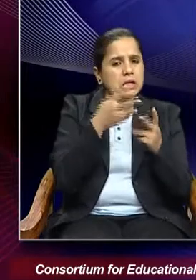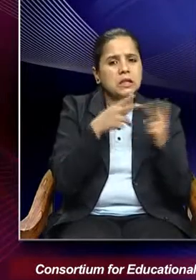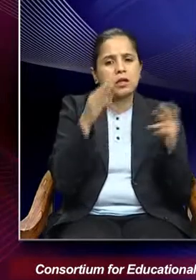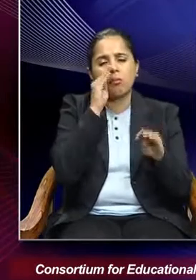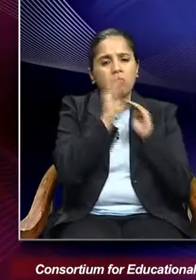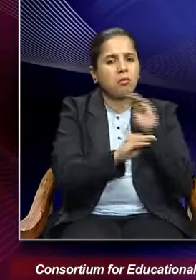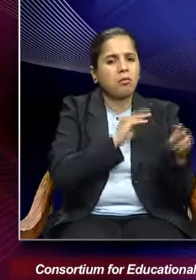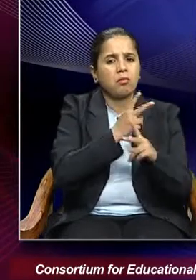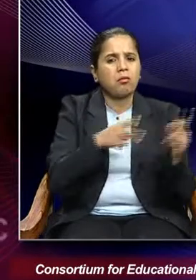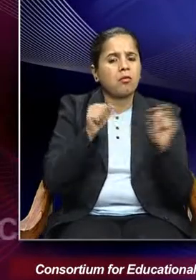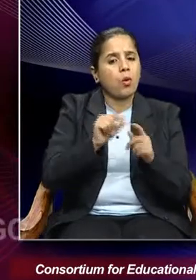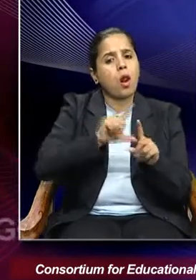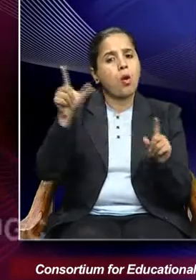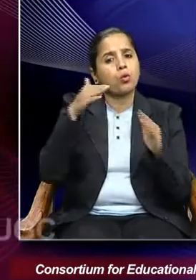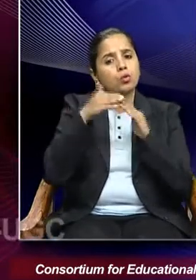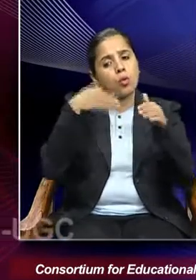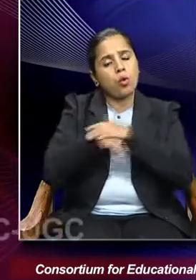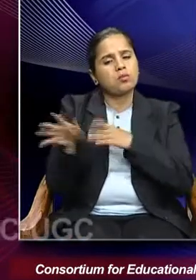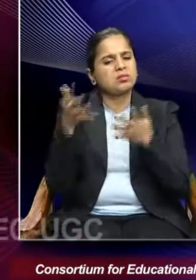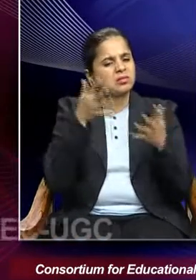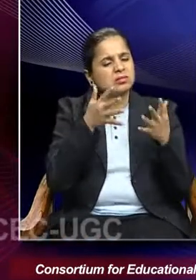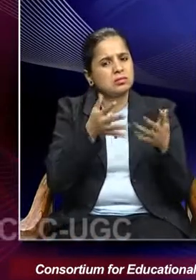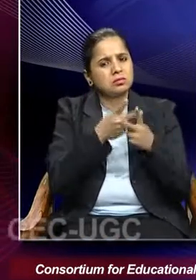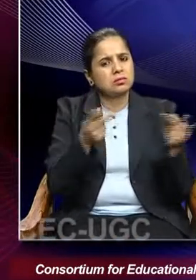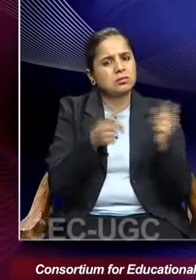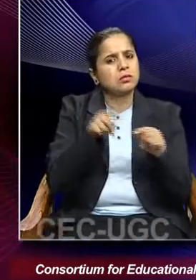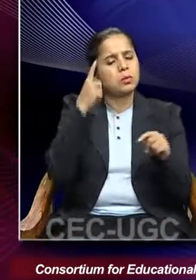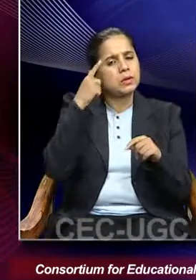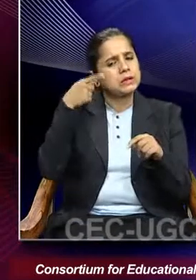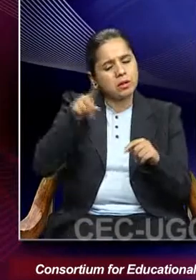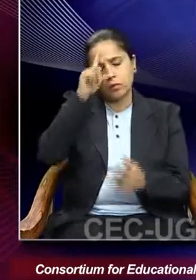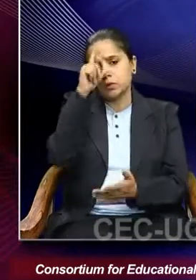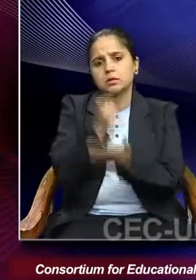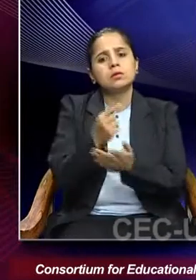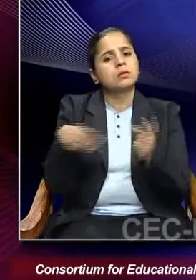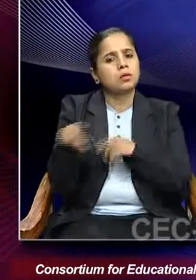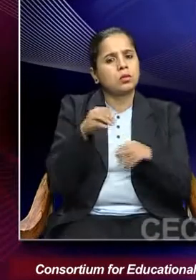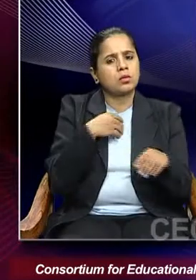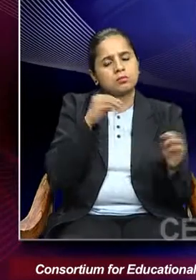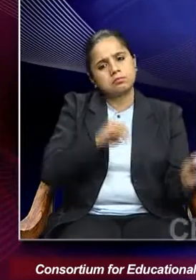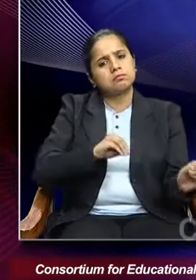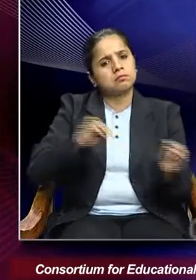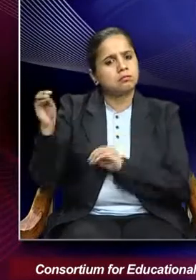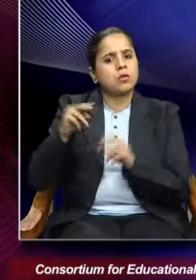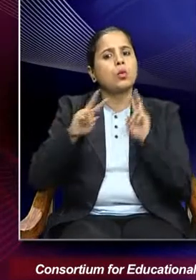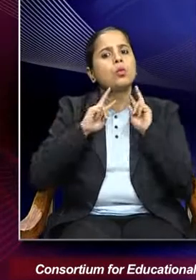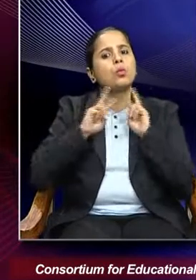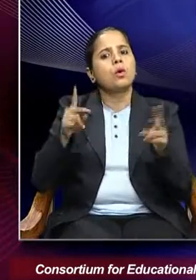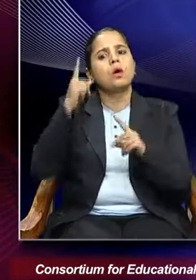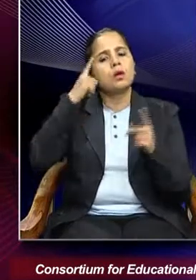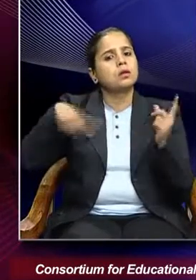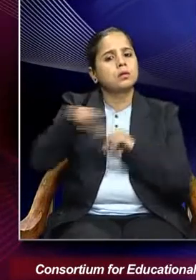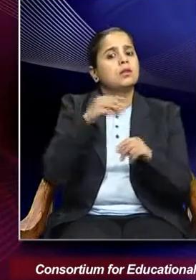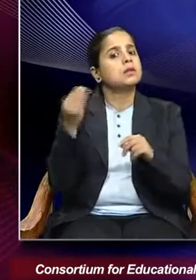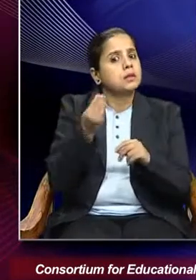their in-laws home that they would themselves decide to migrate to Banaras, something